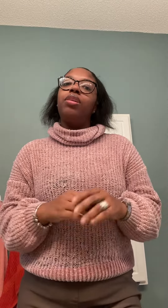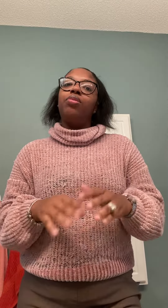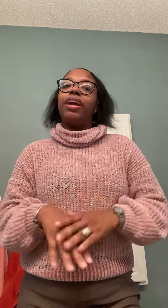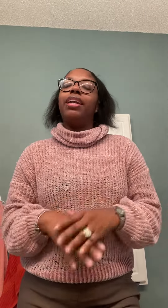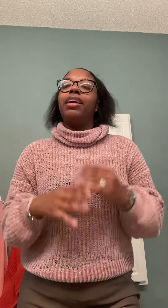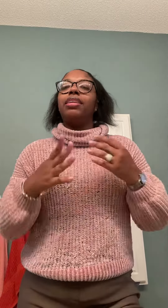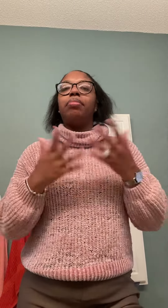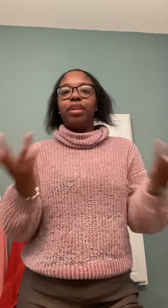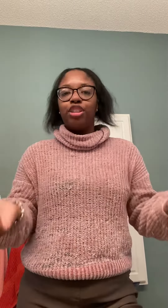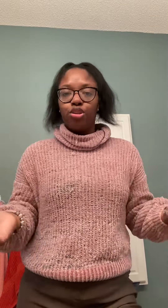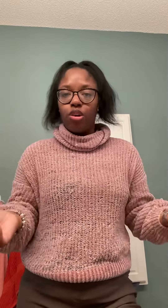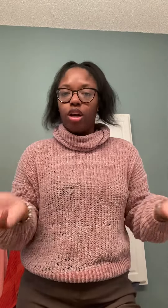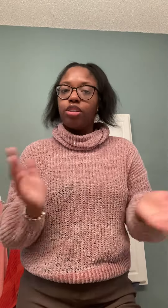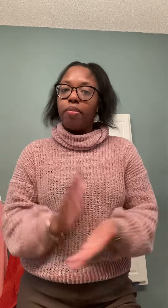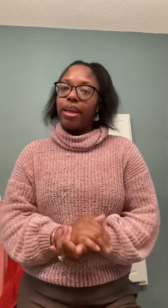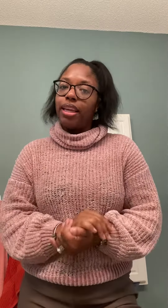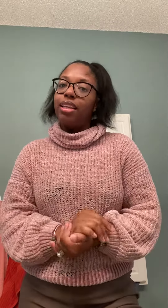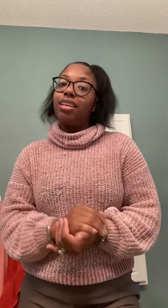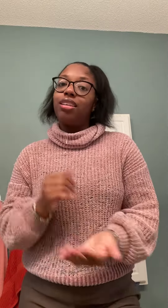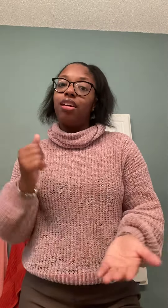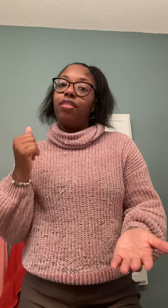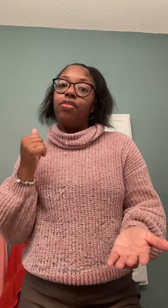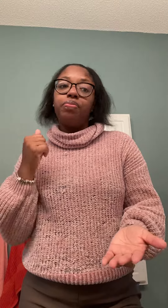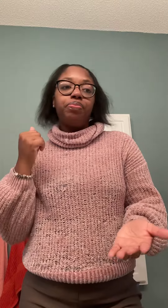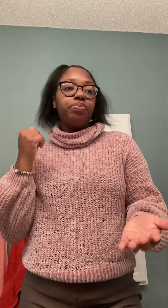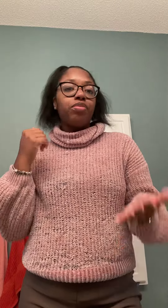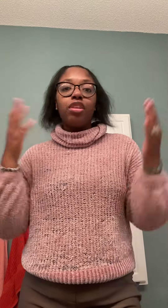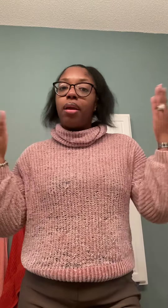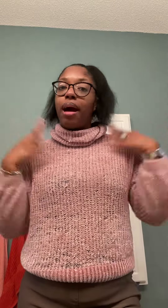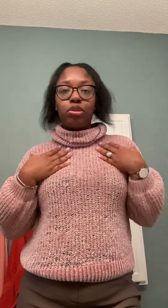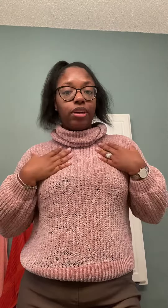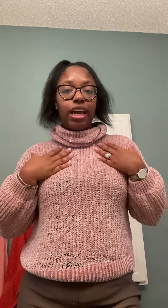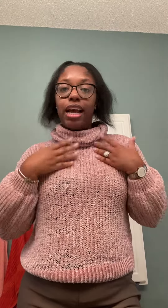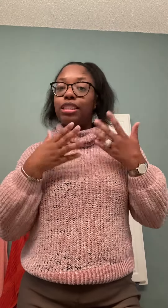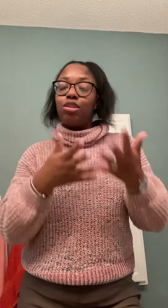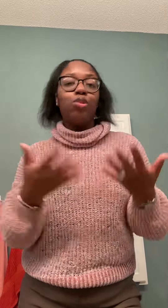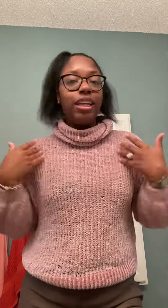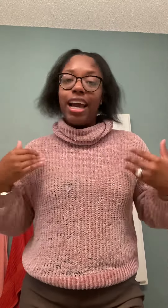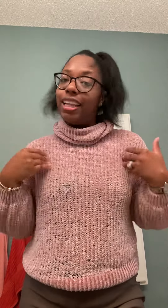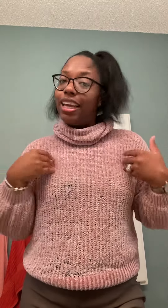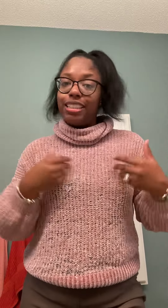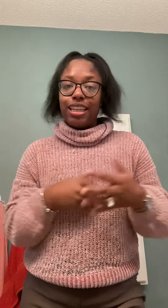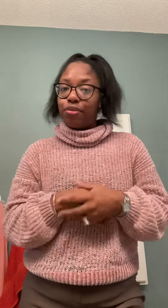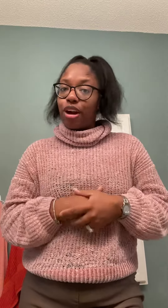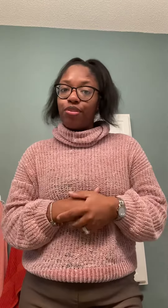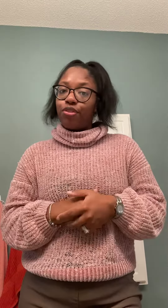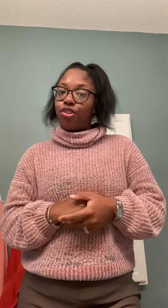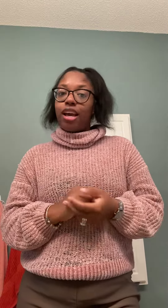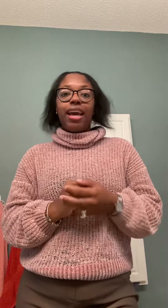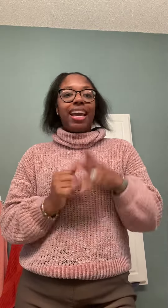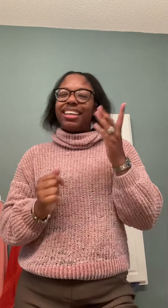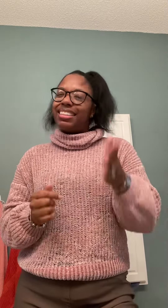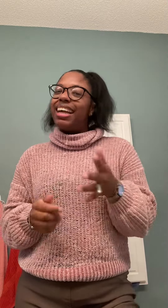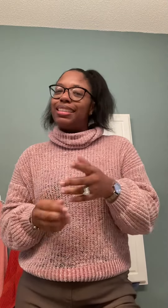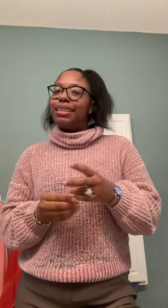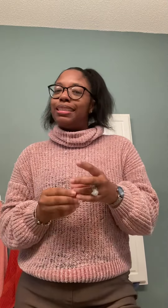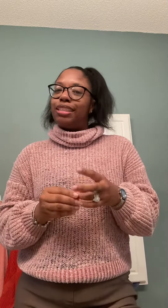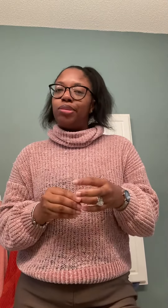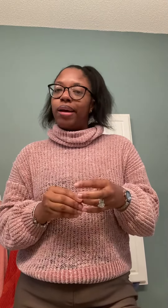recognize how blessed you are. So make that list of, I'm 29, so 29 things that I'm grateful for. And it's not as easy as you might